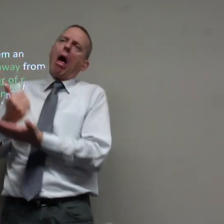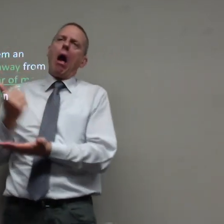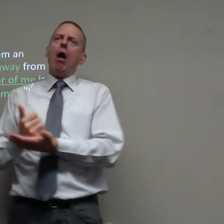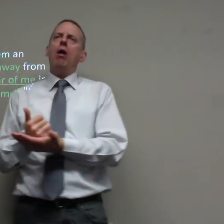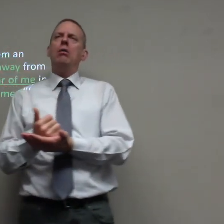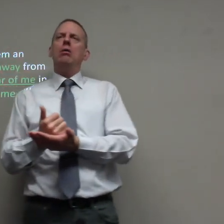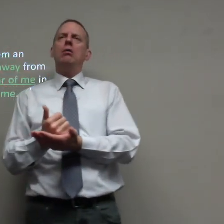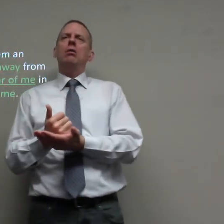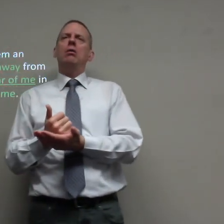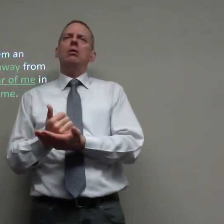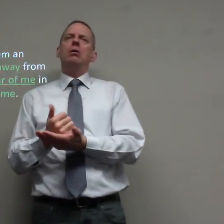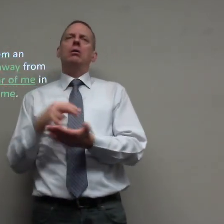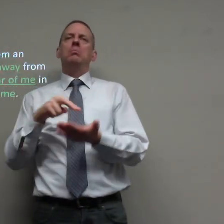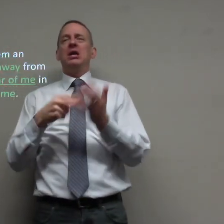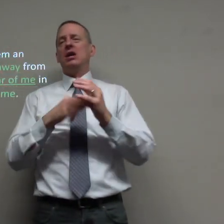in this modern day, we can't help it.